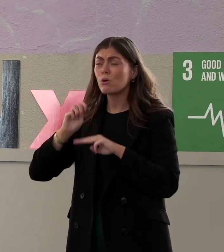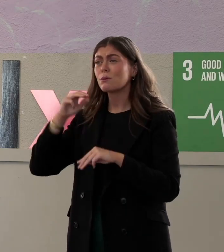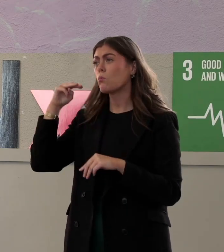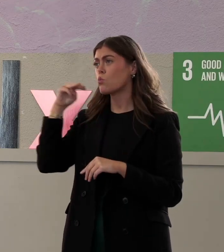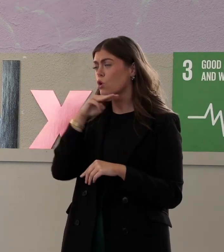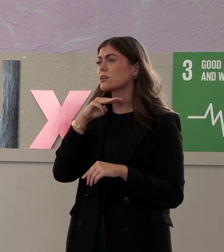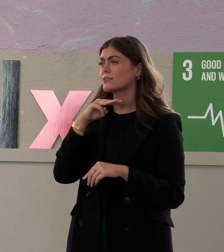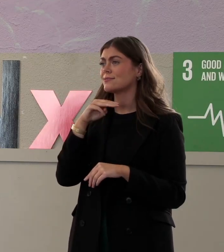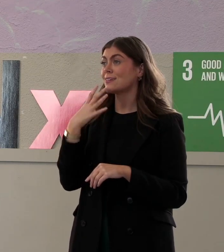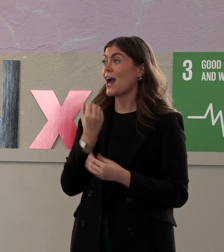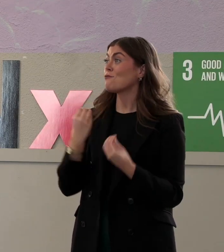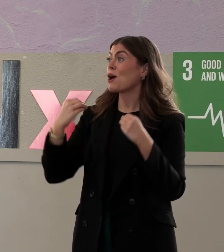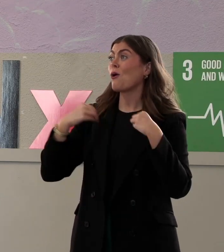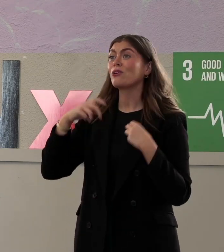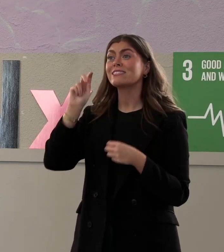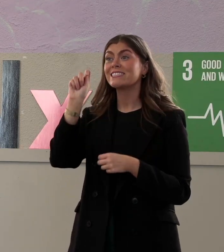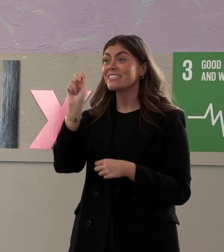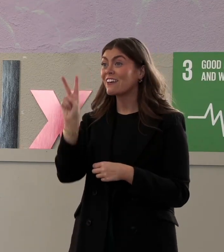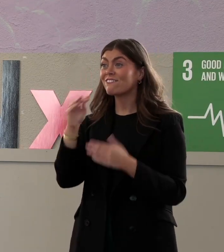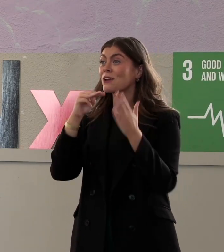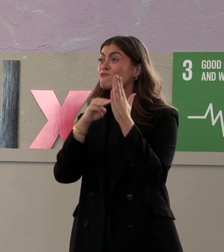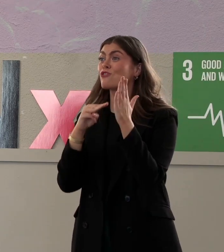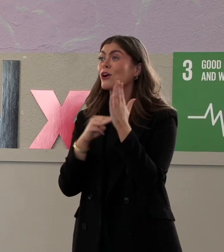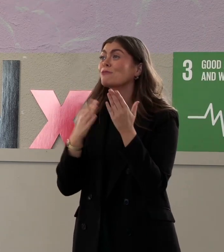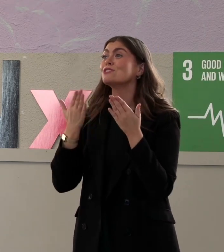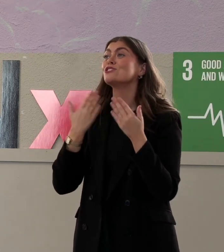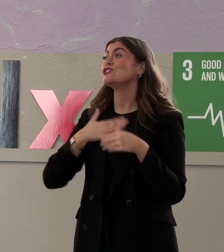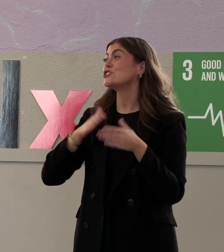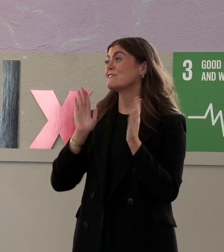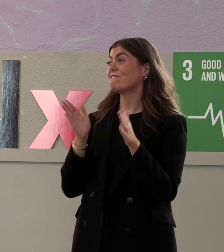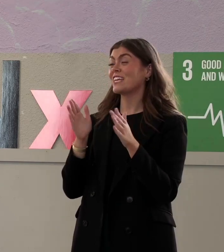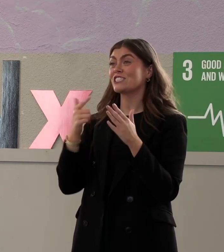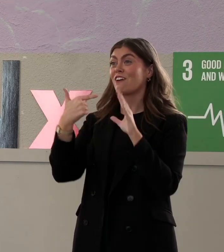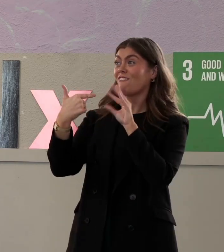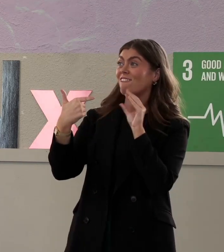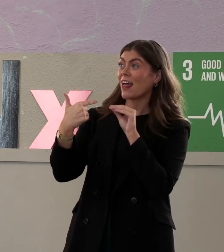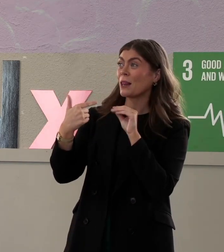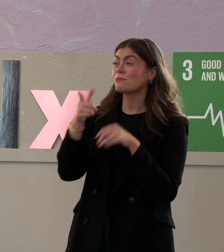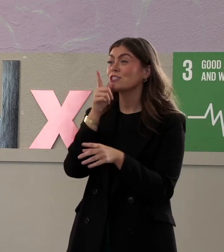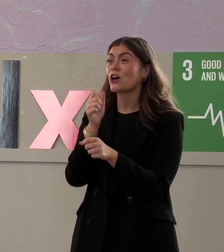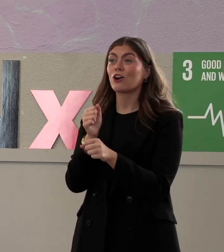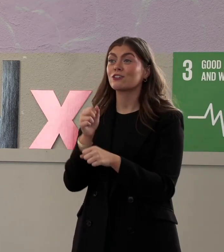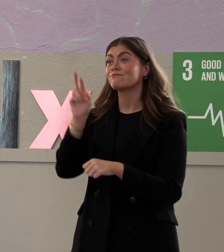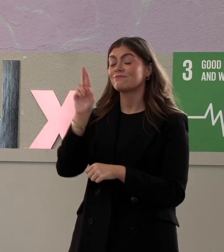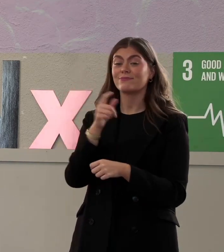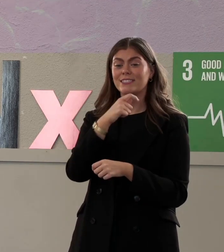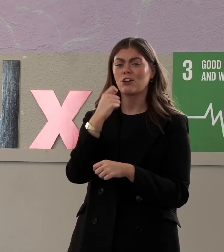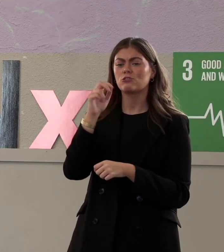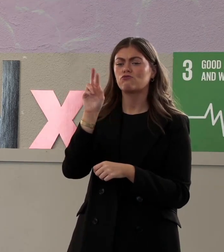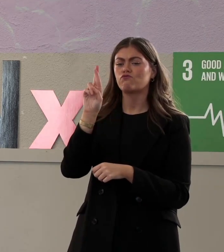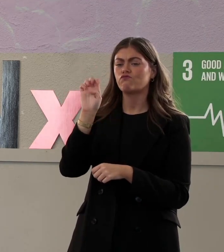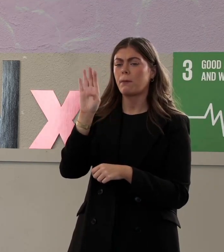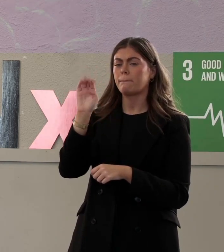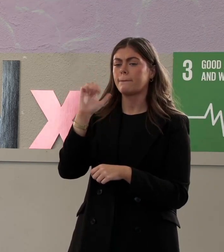And I have my own television show. It had this thing for me, called Rebecca Respecting Chances. To be